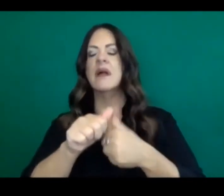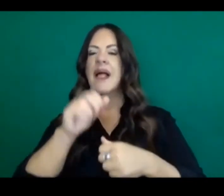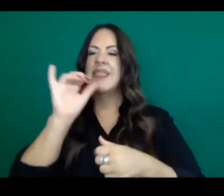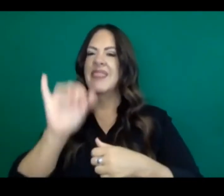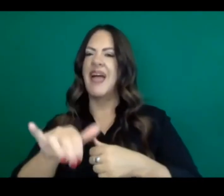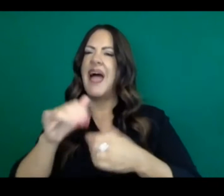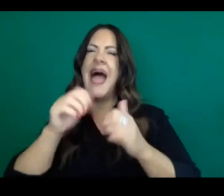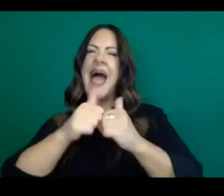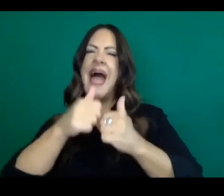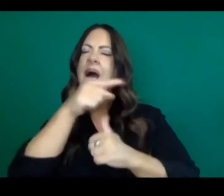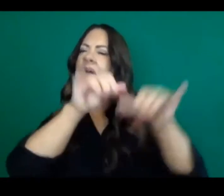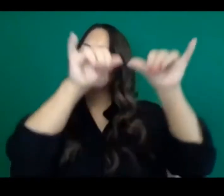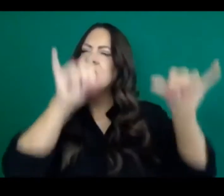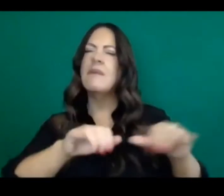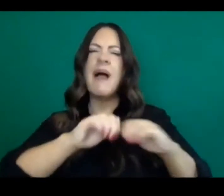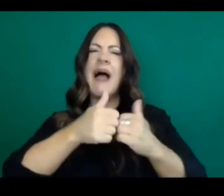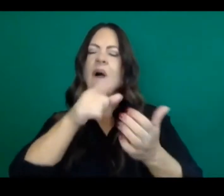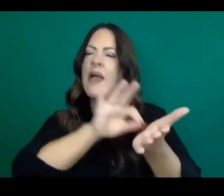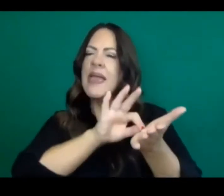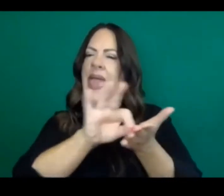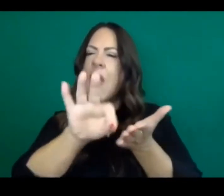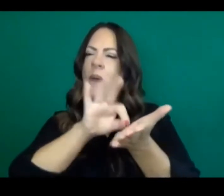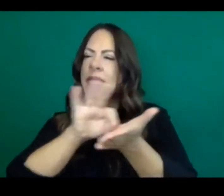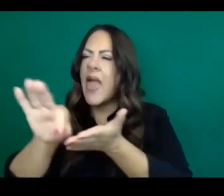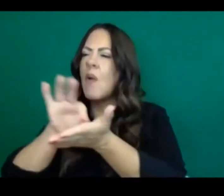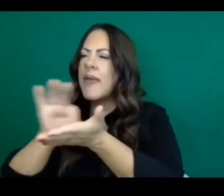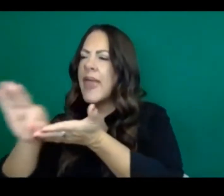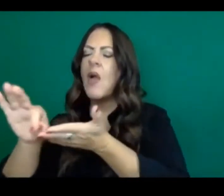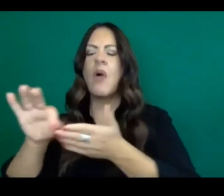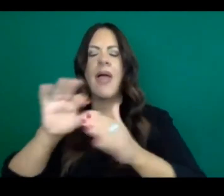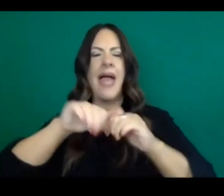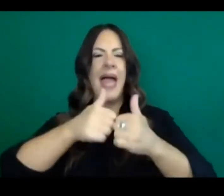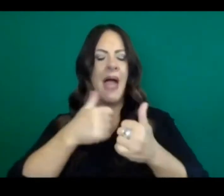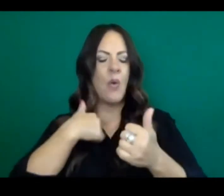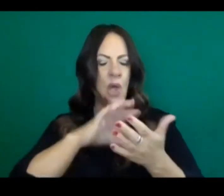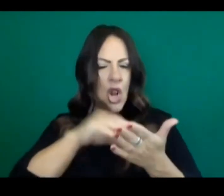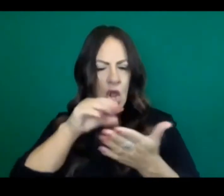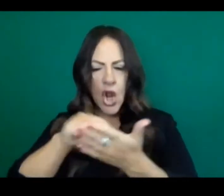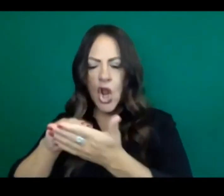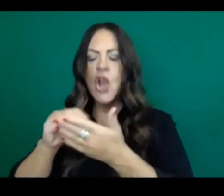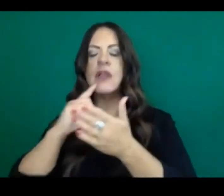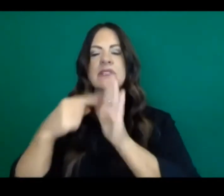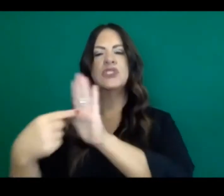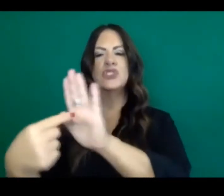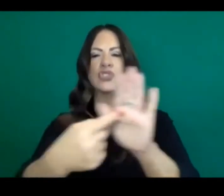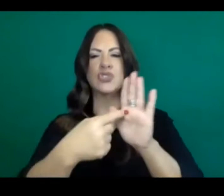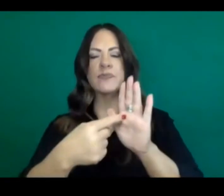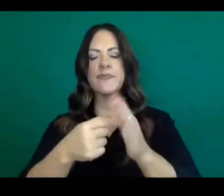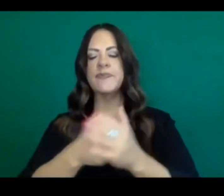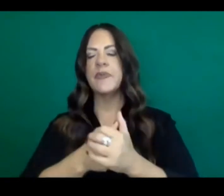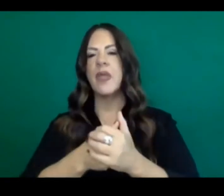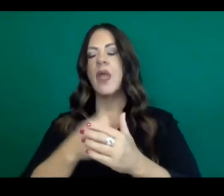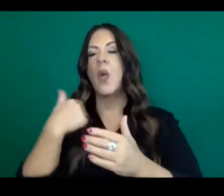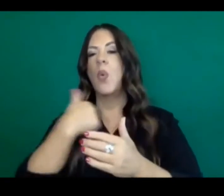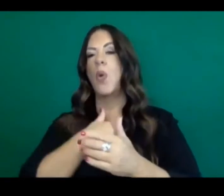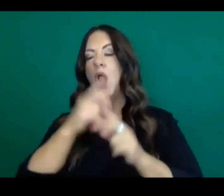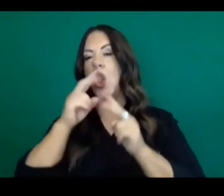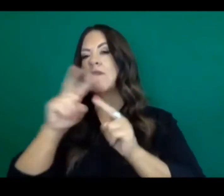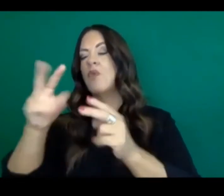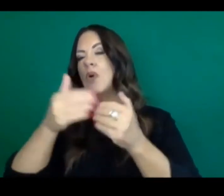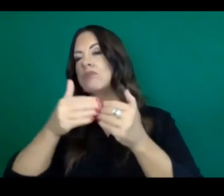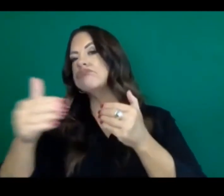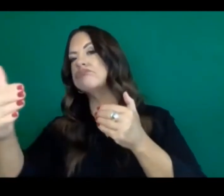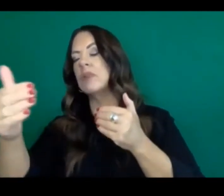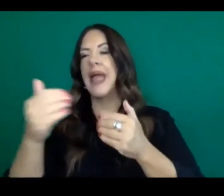system. And especially as we think about this increased number of tests that the state will see in the months to come, having a